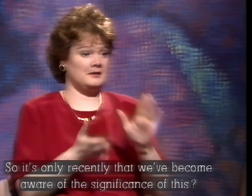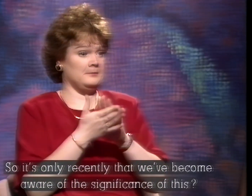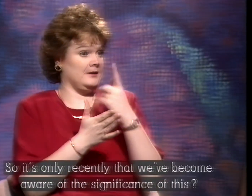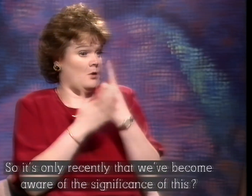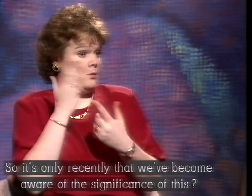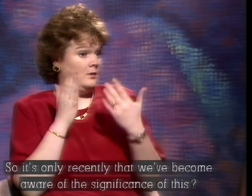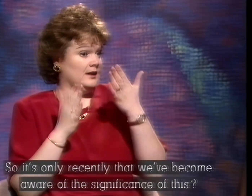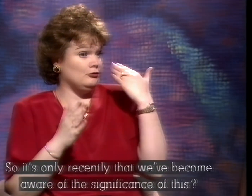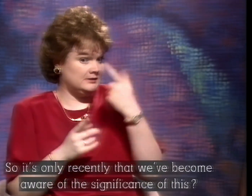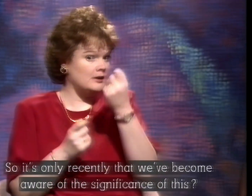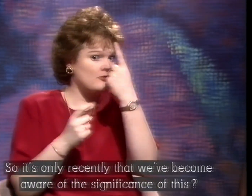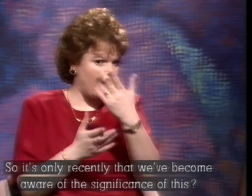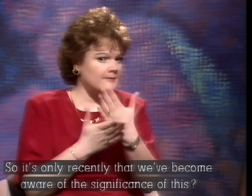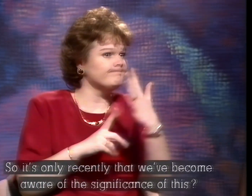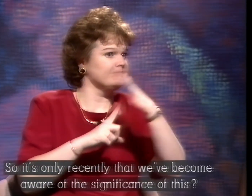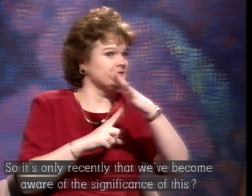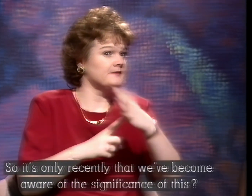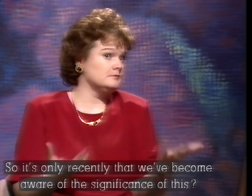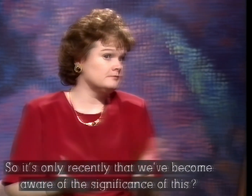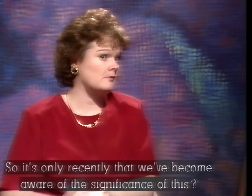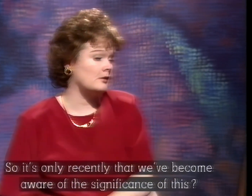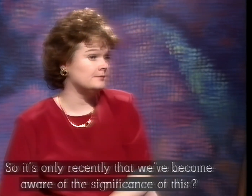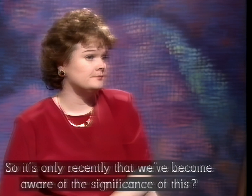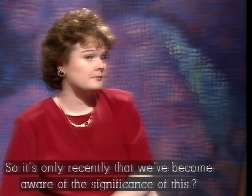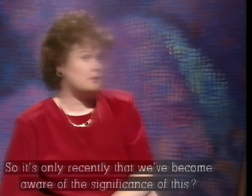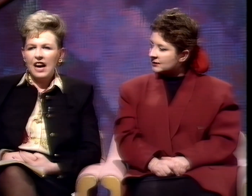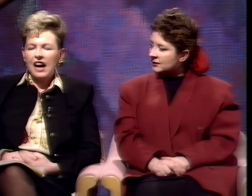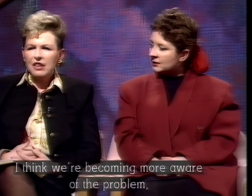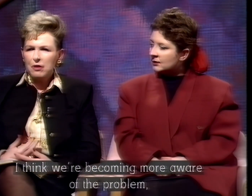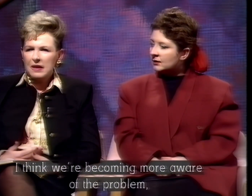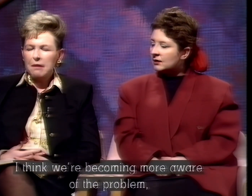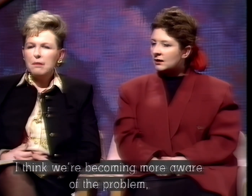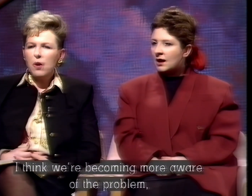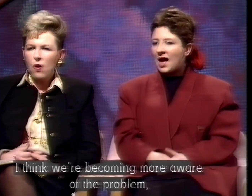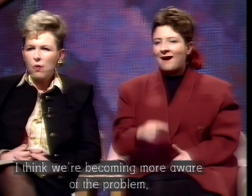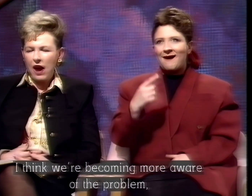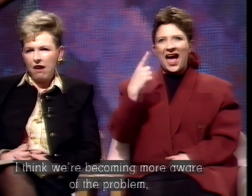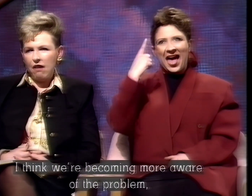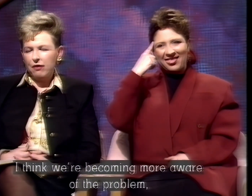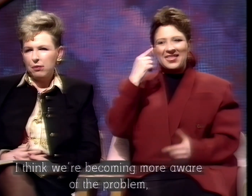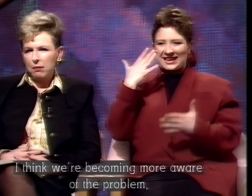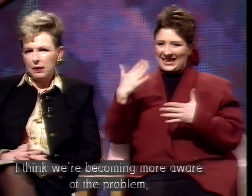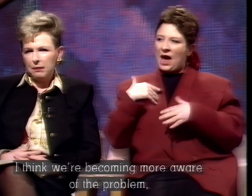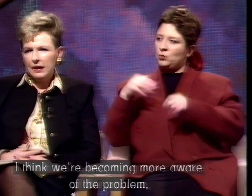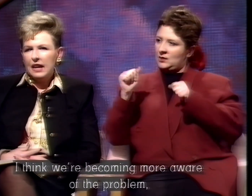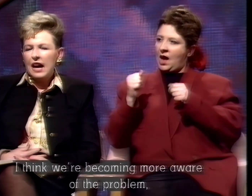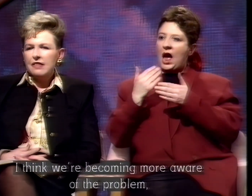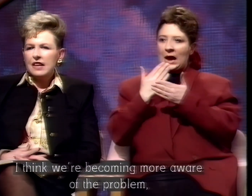So it's only recently that we've become aware of the significance of this? I think we're becoming more aware of the problem, and that